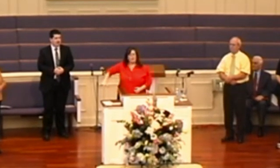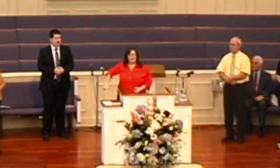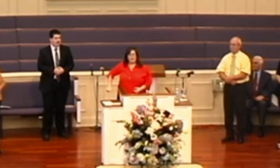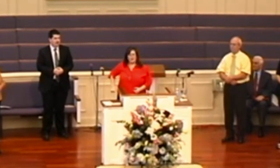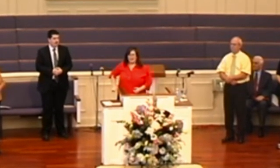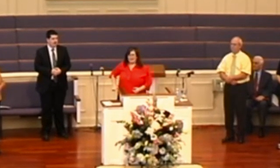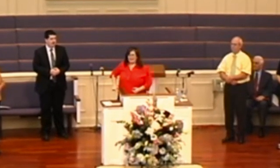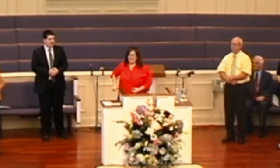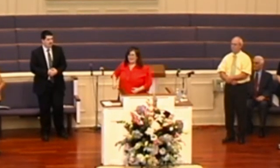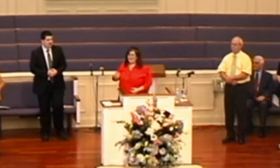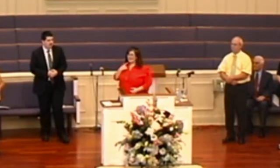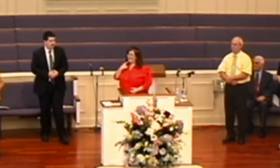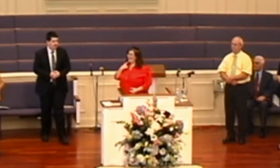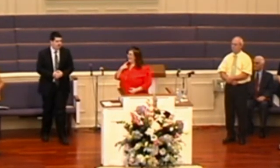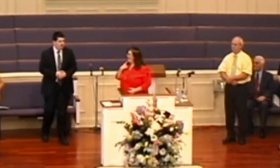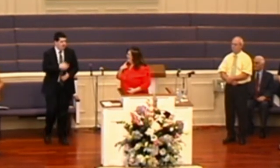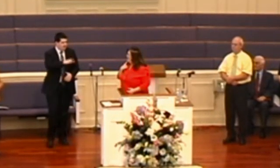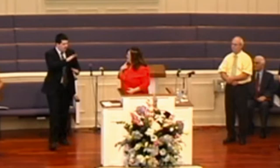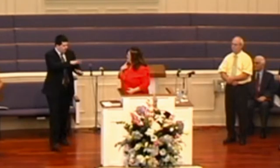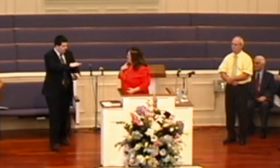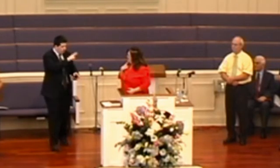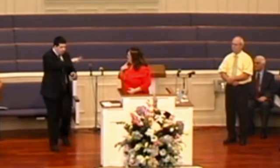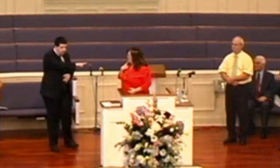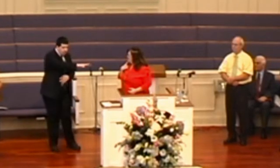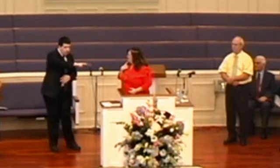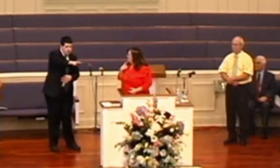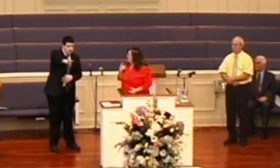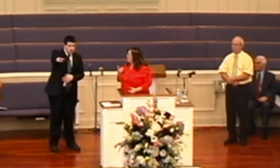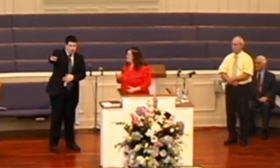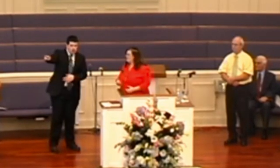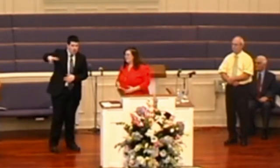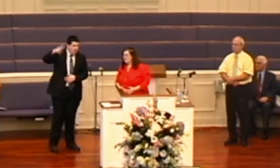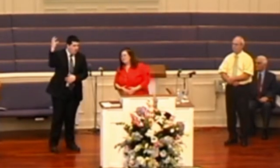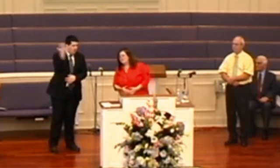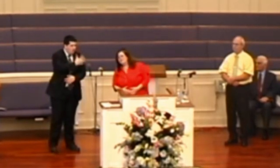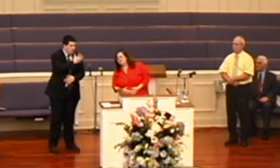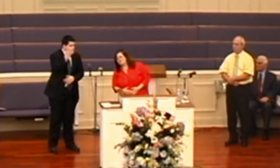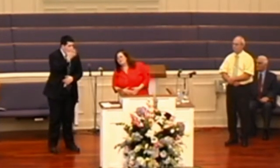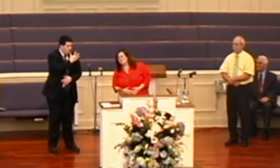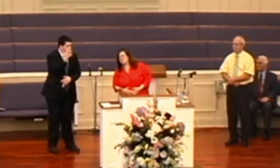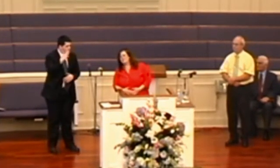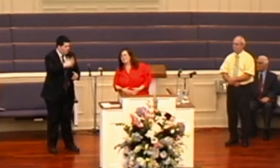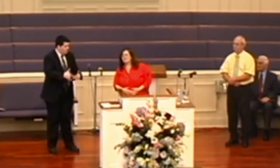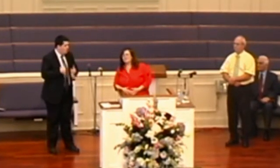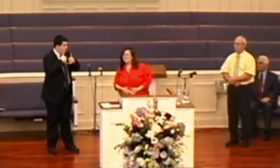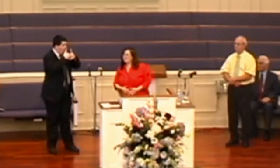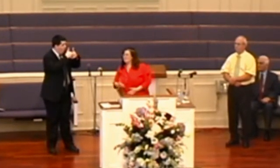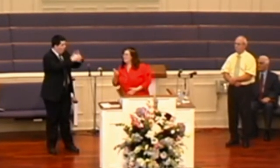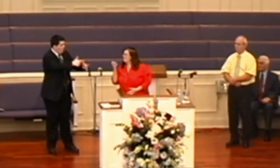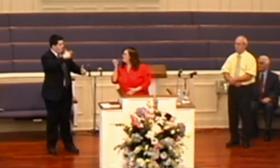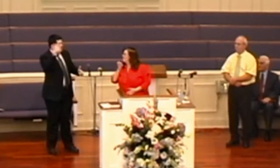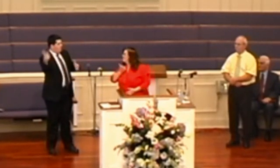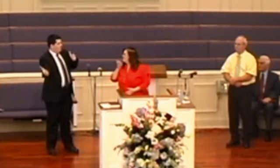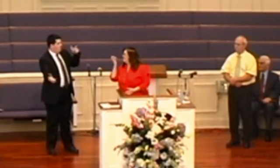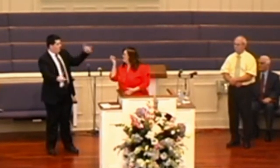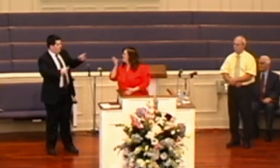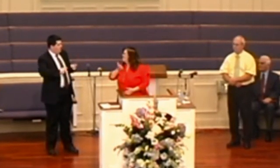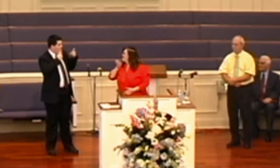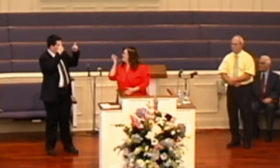He Said My Child Look Around You For Great Is Your